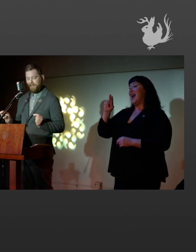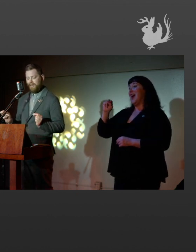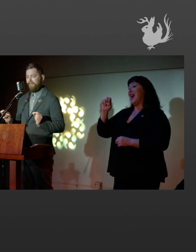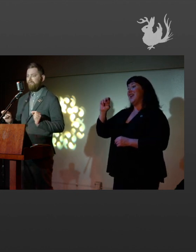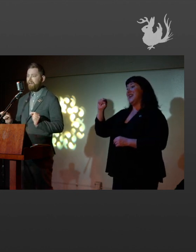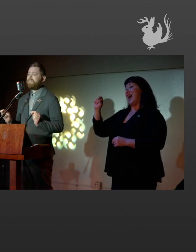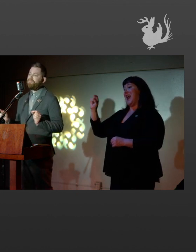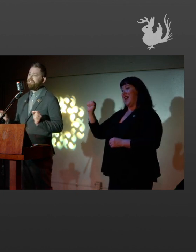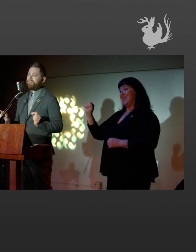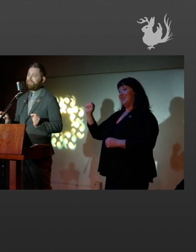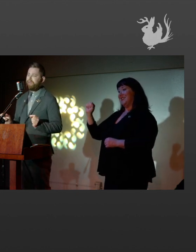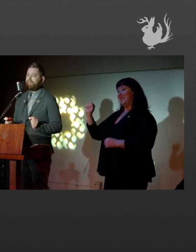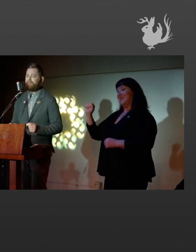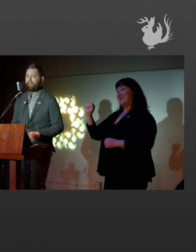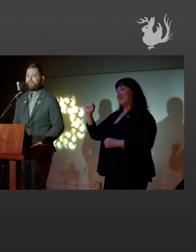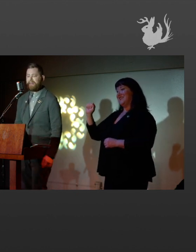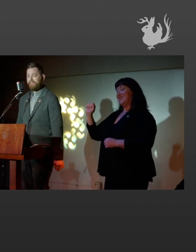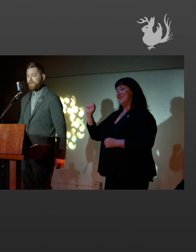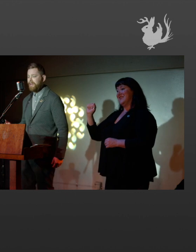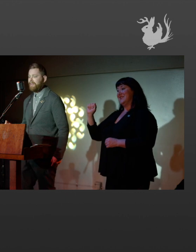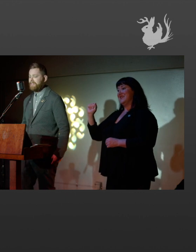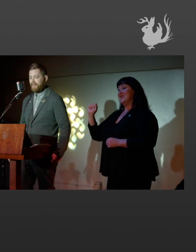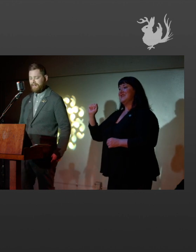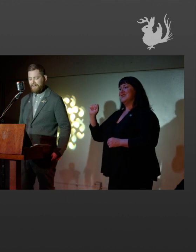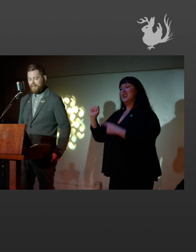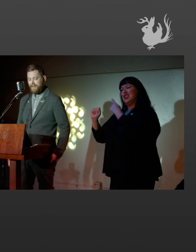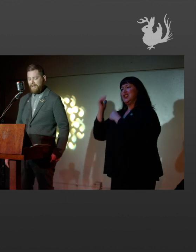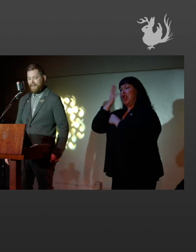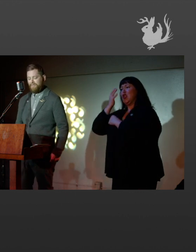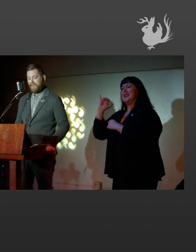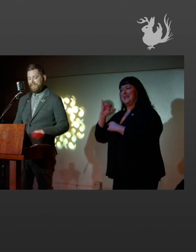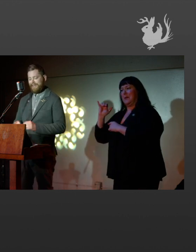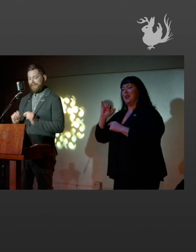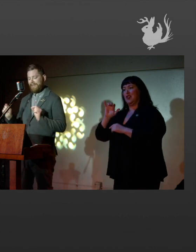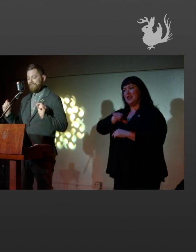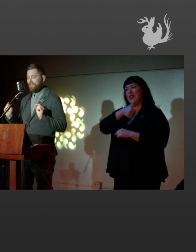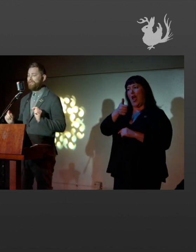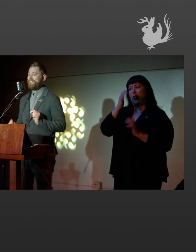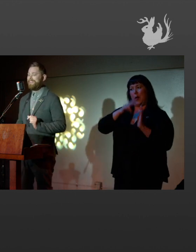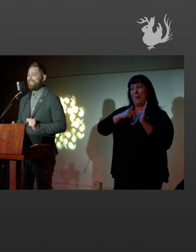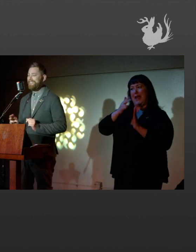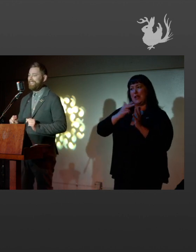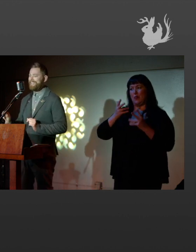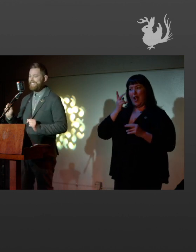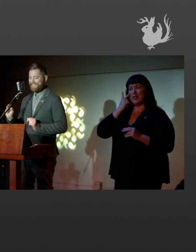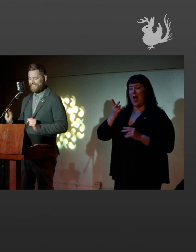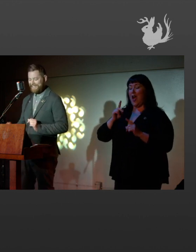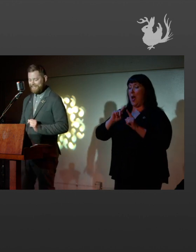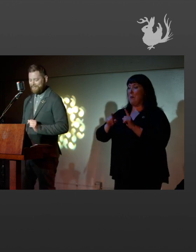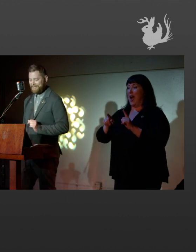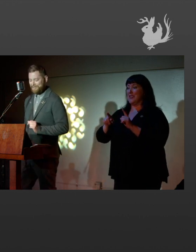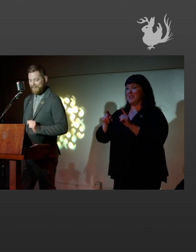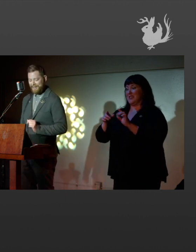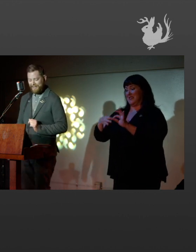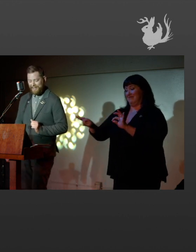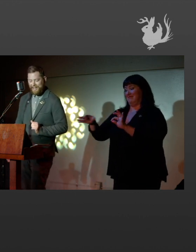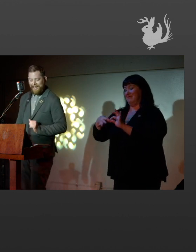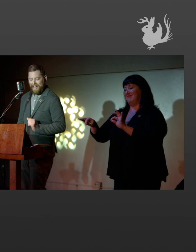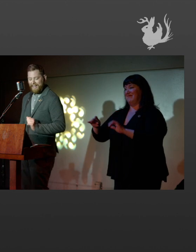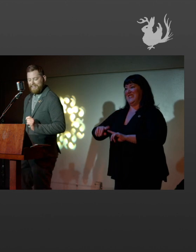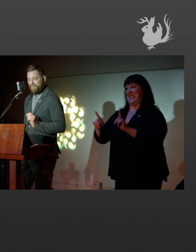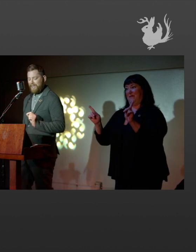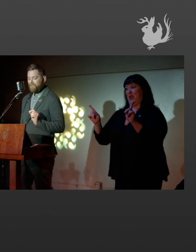very similar to the painting we looked at at the beginning of the talk. But the inscription really tells a slightly different story.